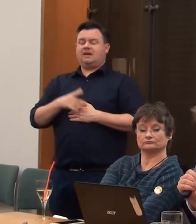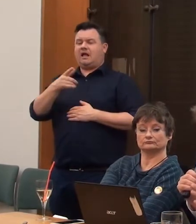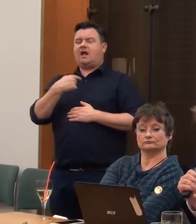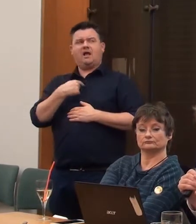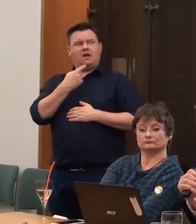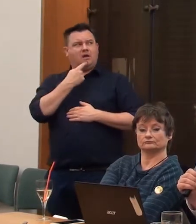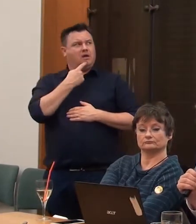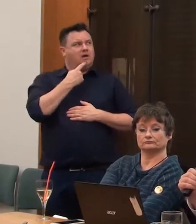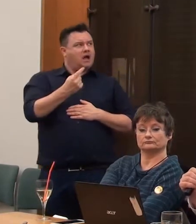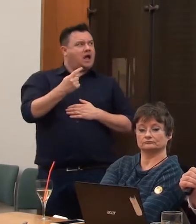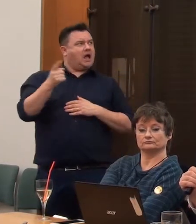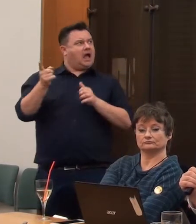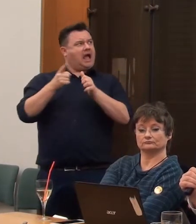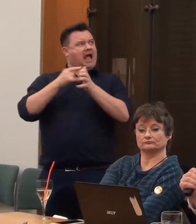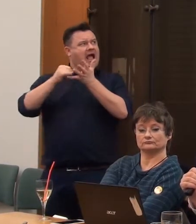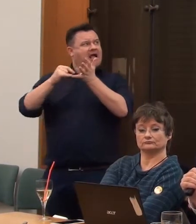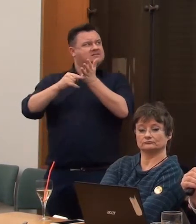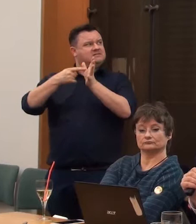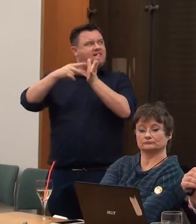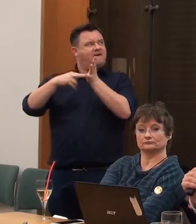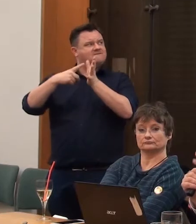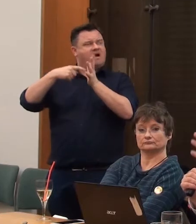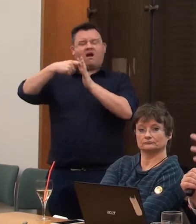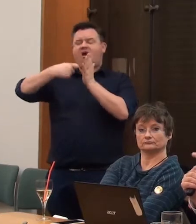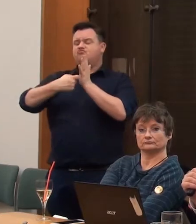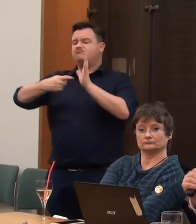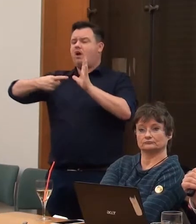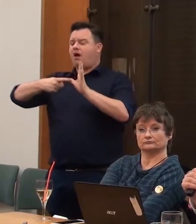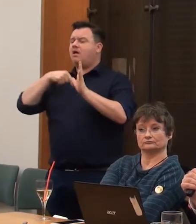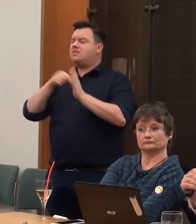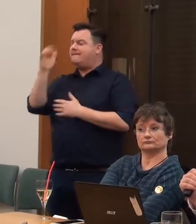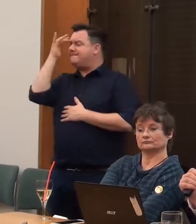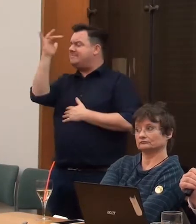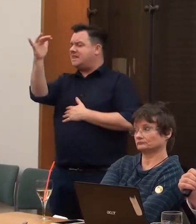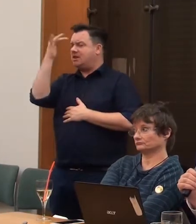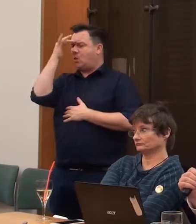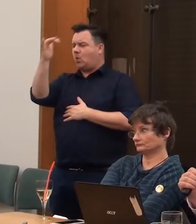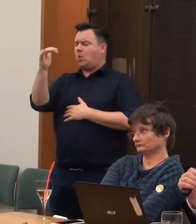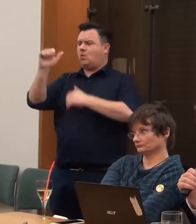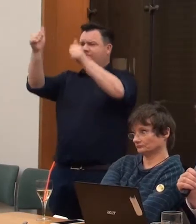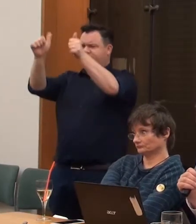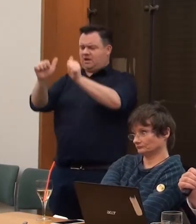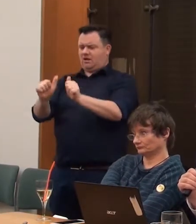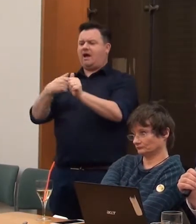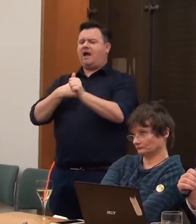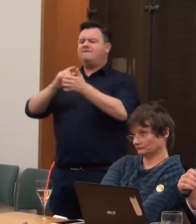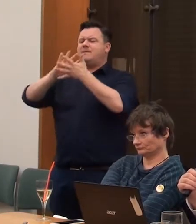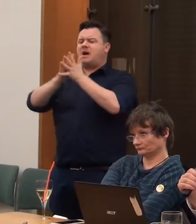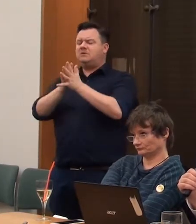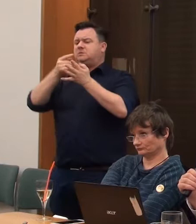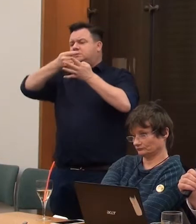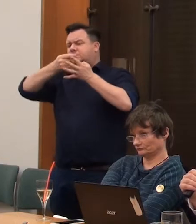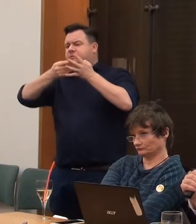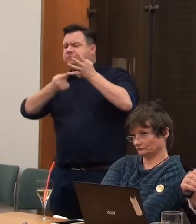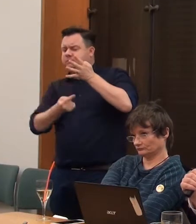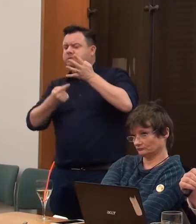the pronunciation of that wrong, but is a mythical figure who had eight different impairments, was much maligned by